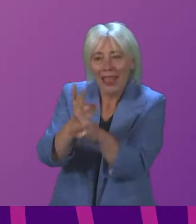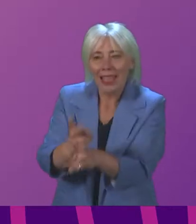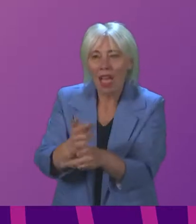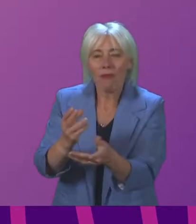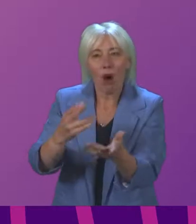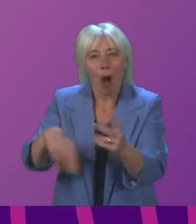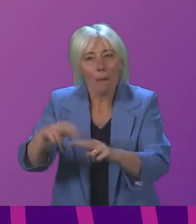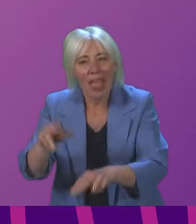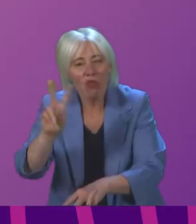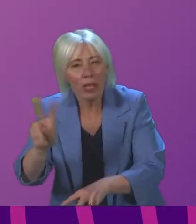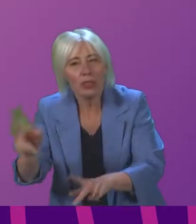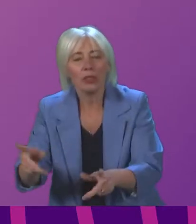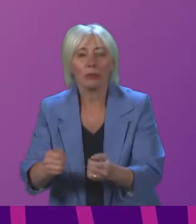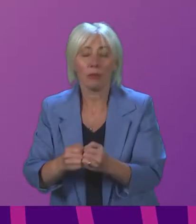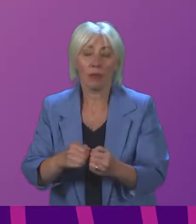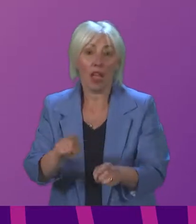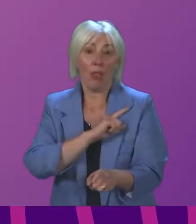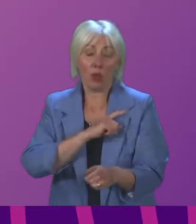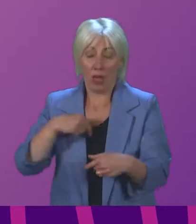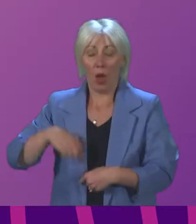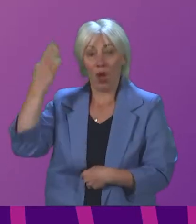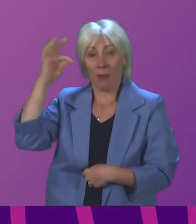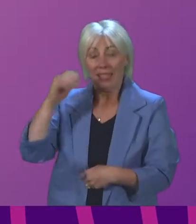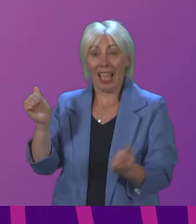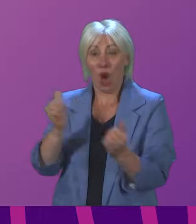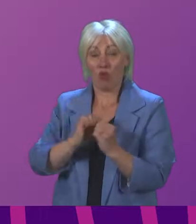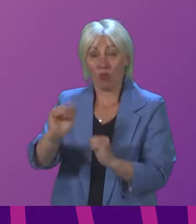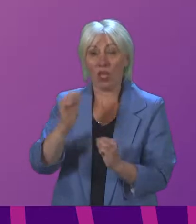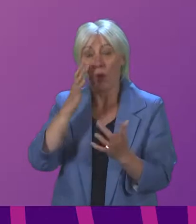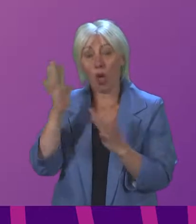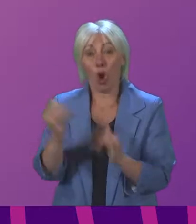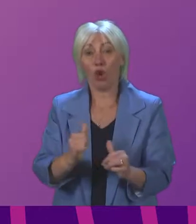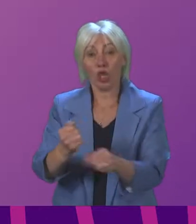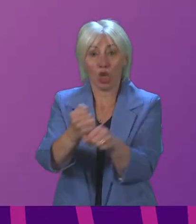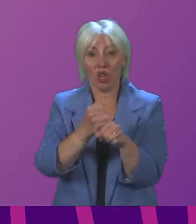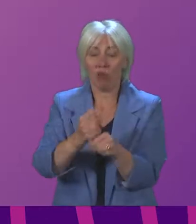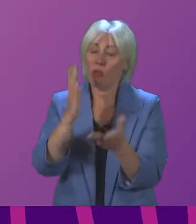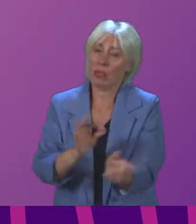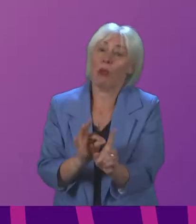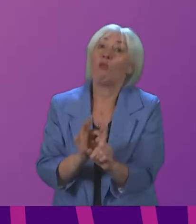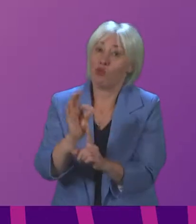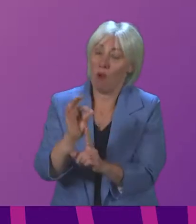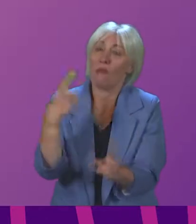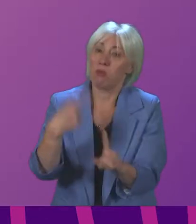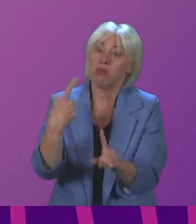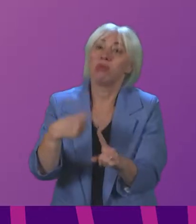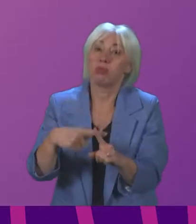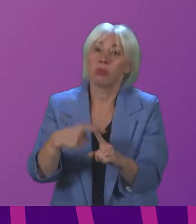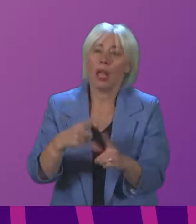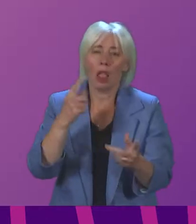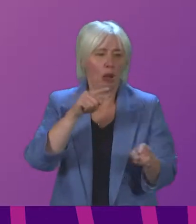why the committee agrees with the Auditor-General that improvement needs to happen faster, that we need to address